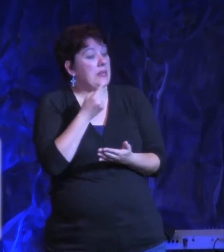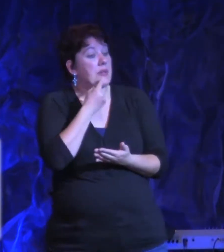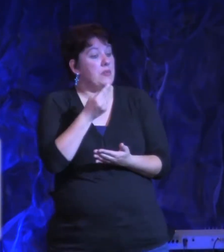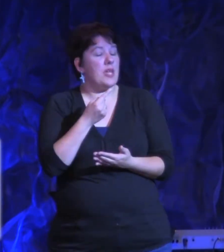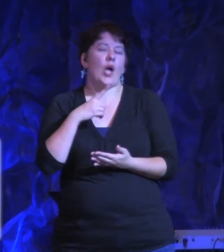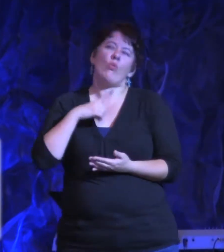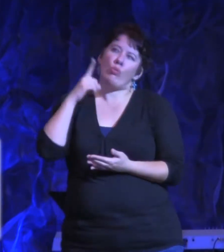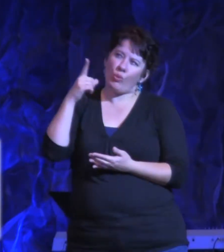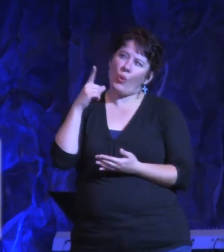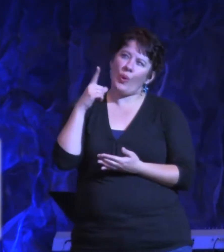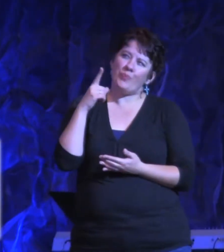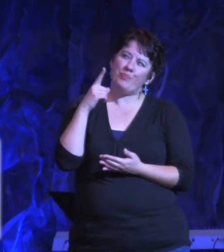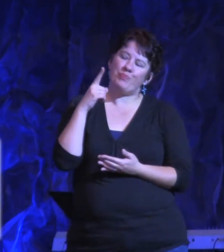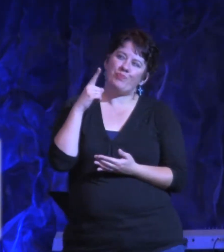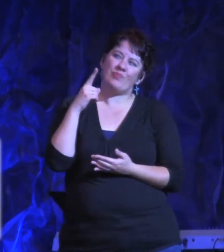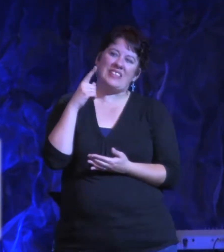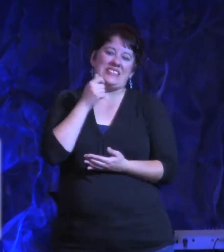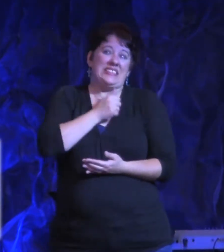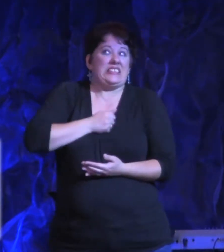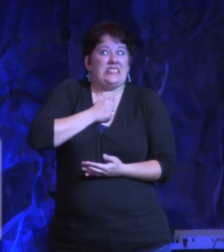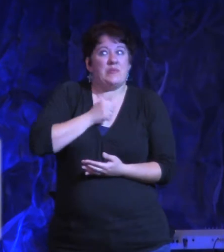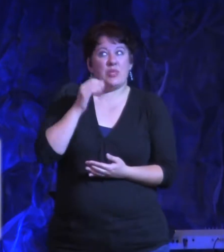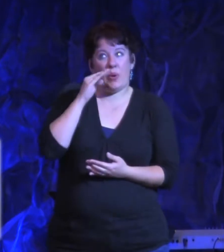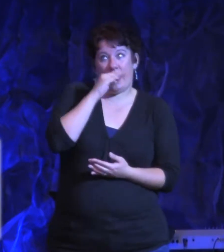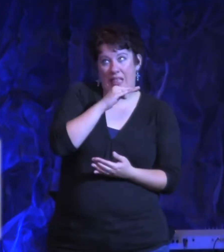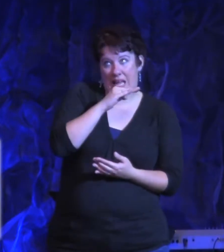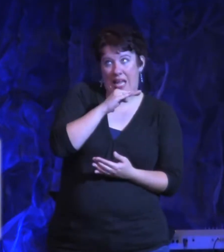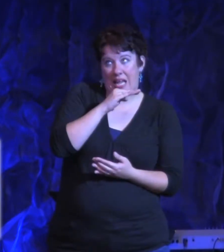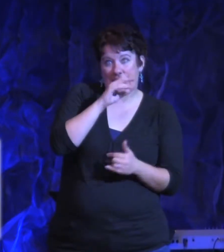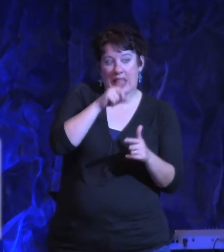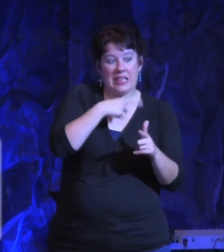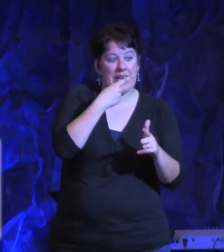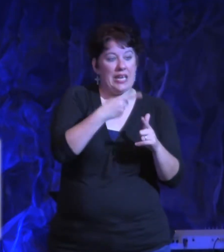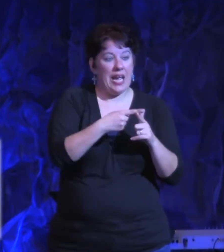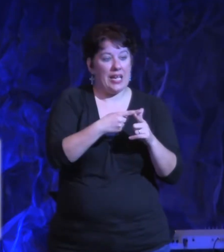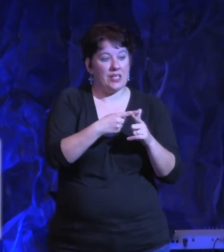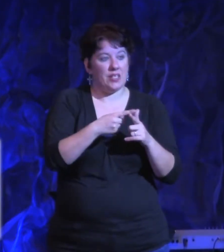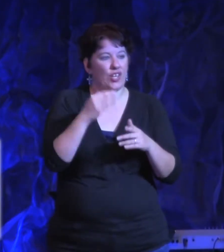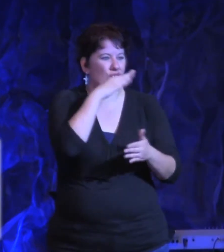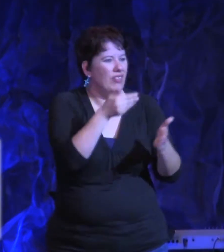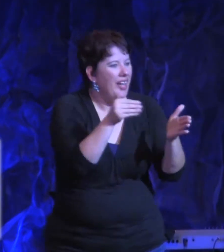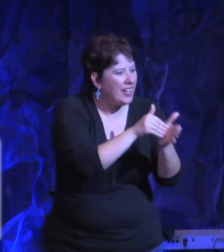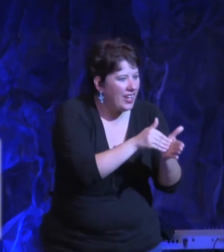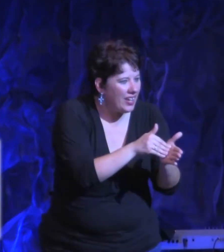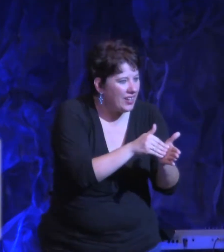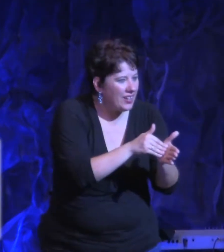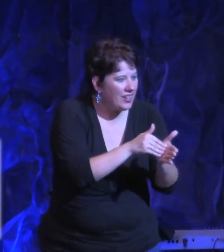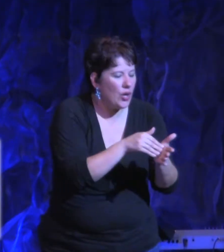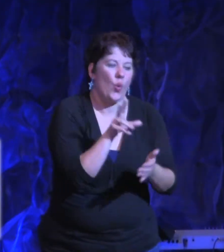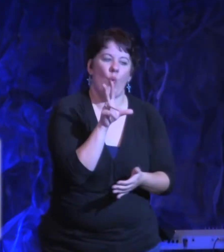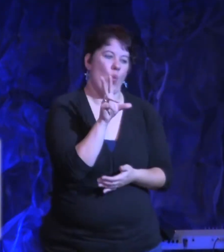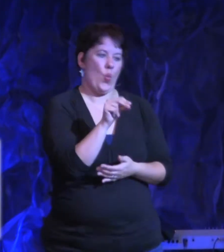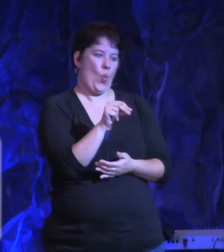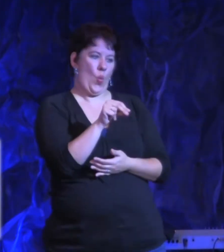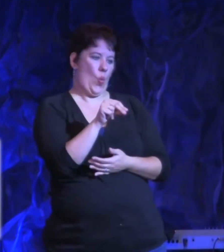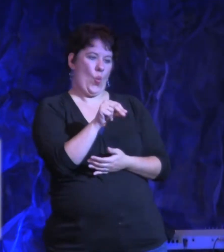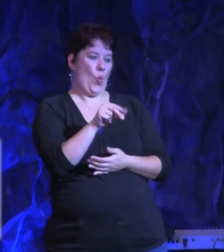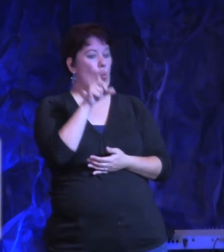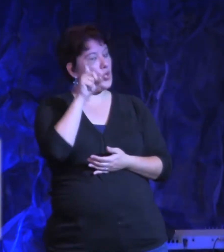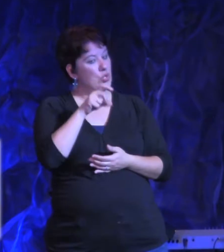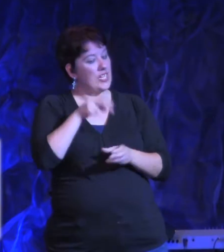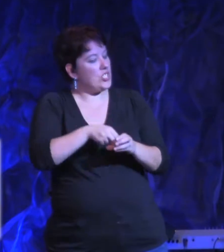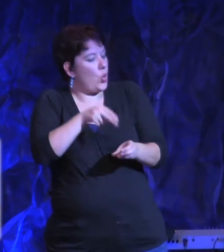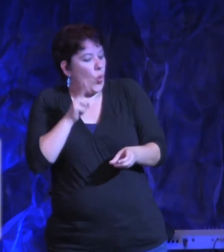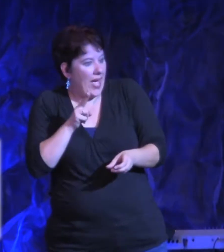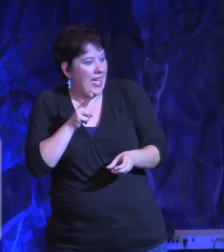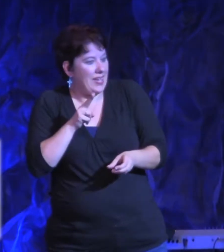no, that's not going to change your behavior. That's not going to open up heaven for you. You've got to quit lying. Come on, are y'all with me out there?